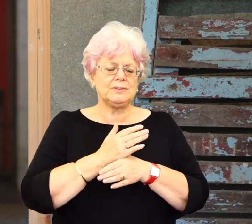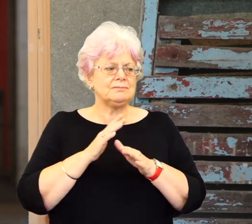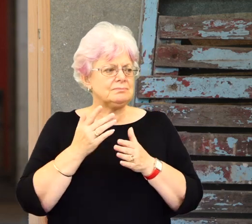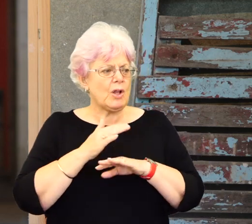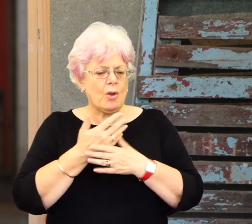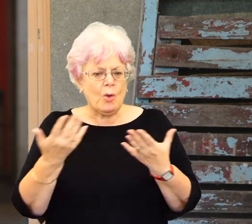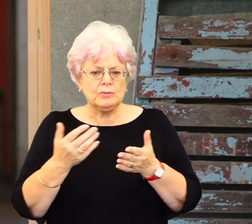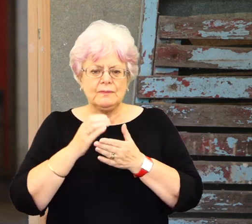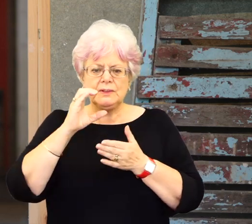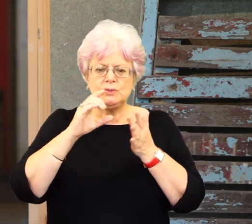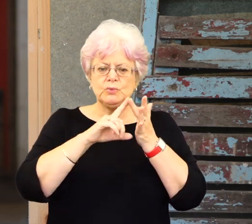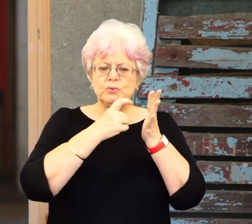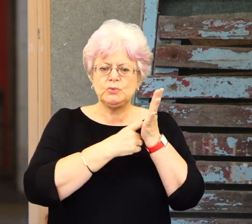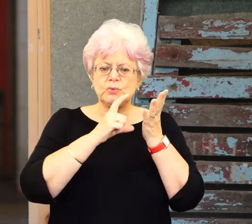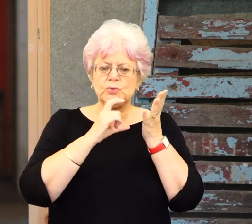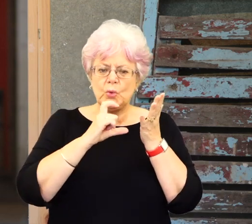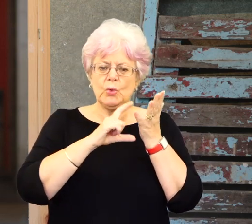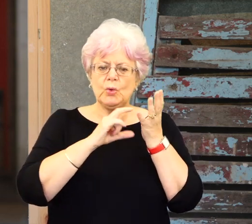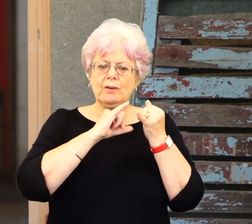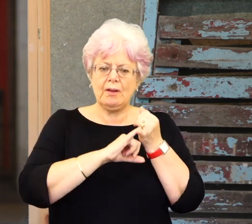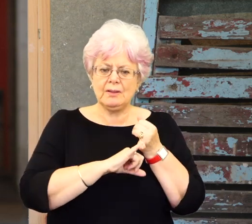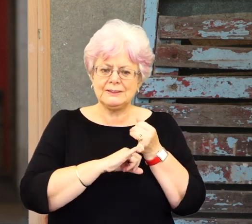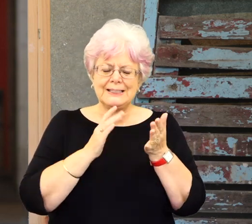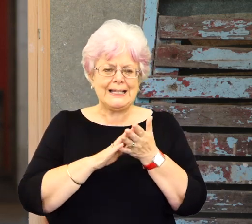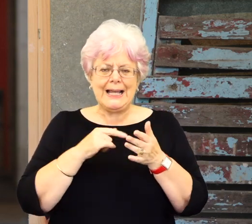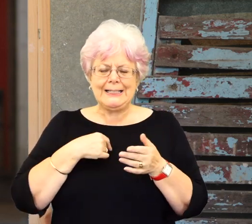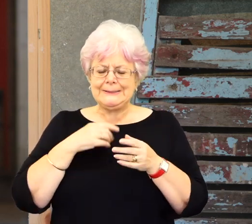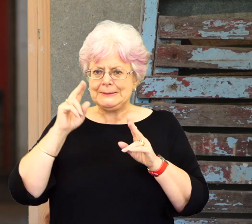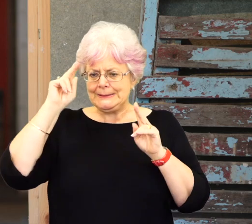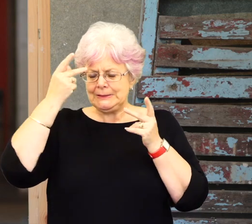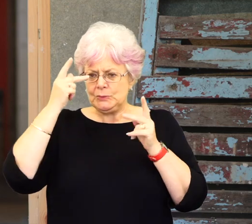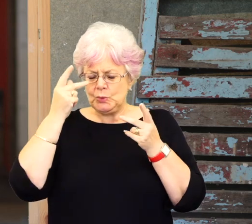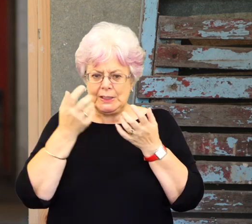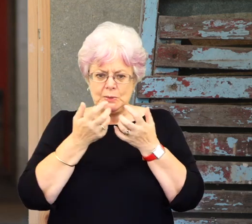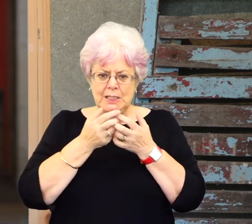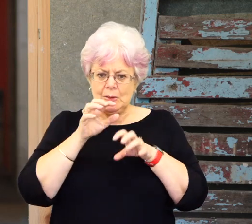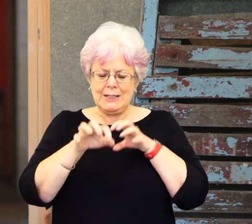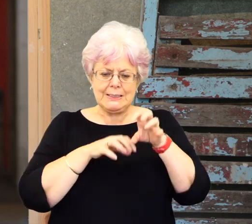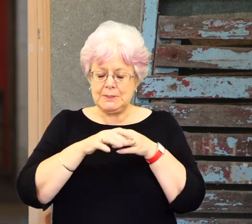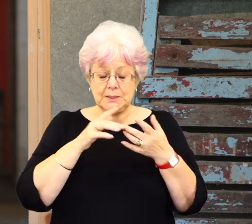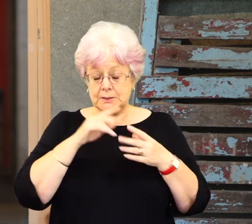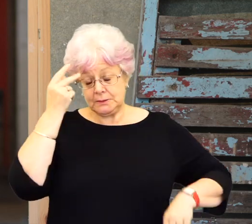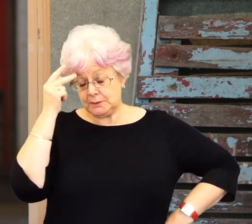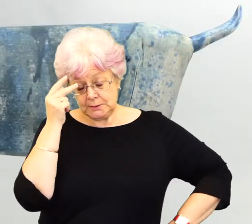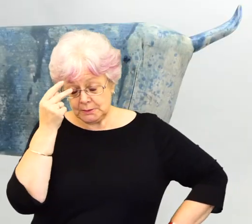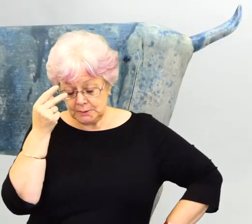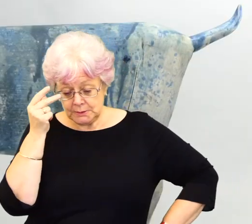initially I was doing a lot of circus things, clowns. I couldn't figure out how to do animals, I wanted to do animals, I couldn't figure it out,